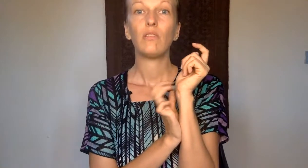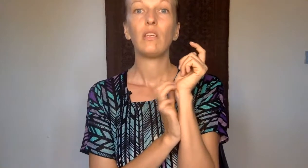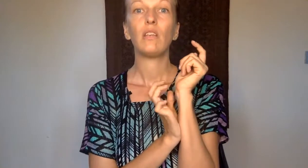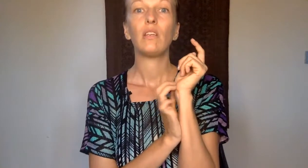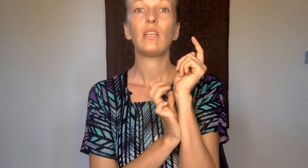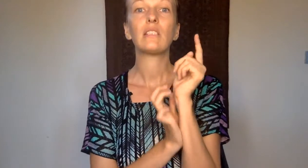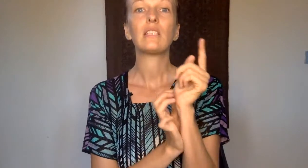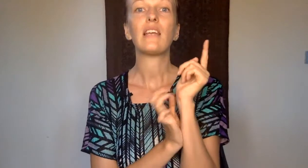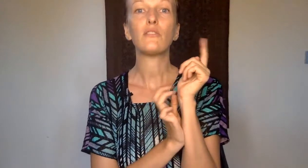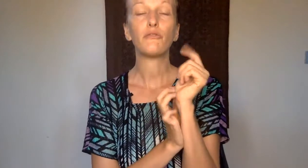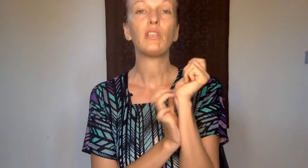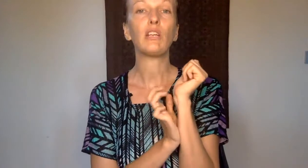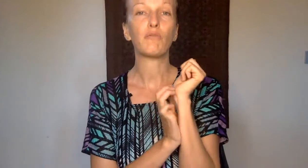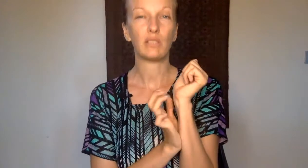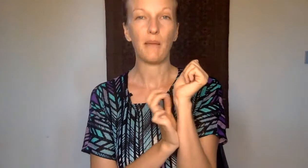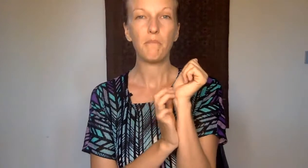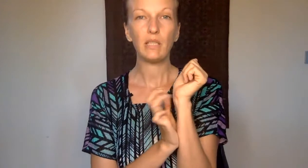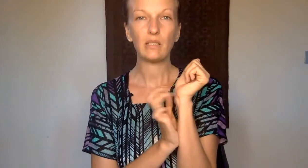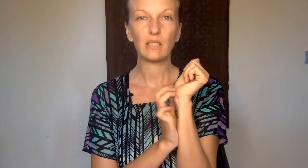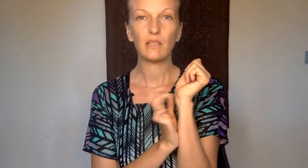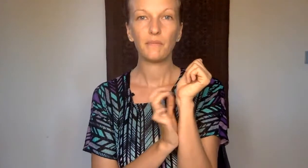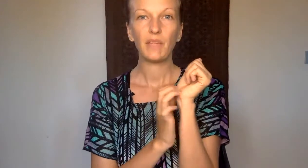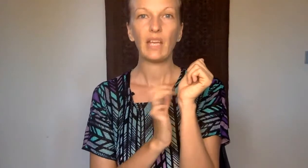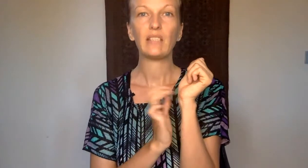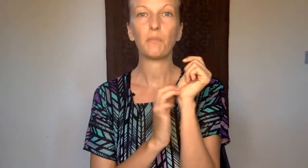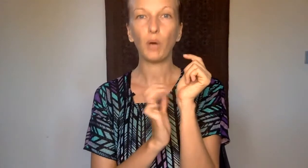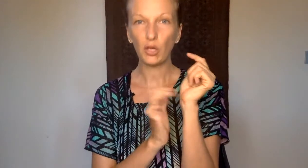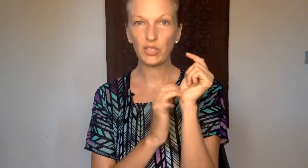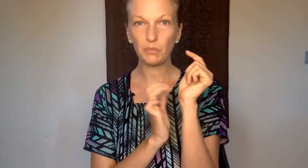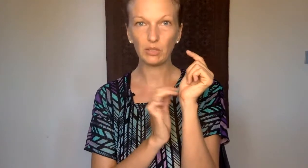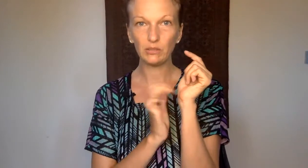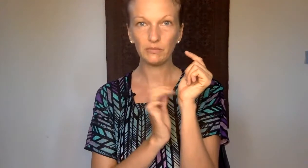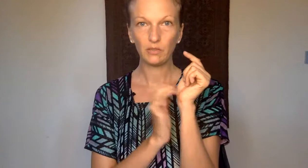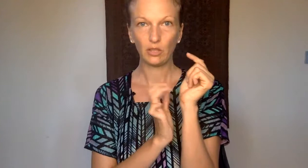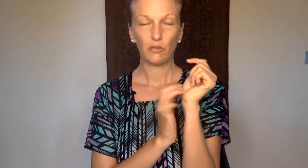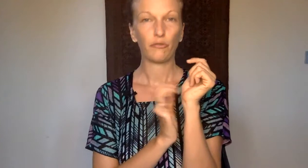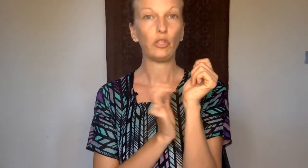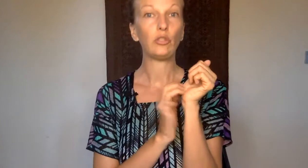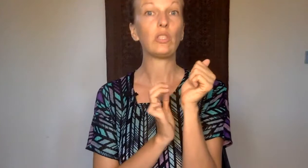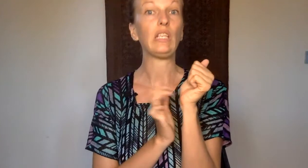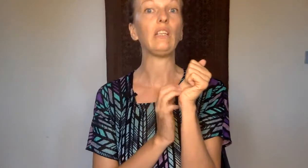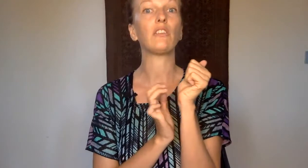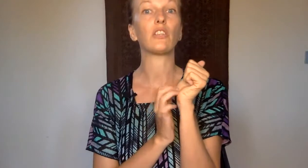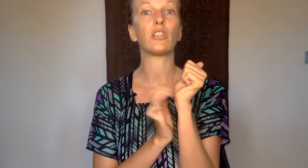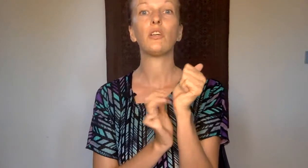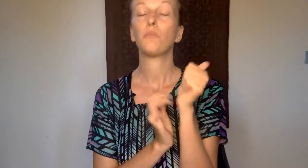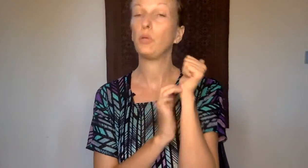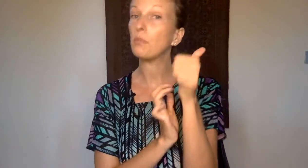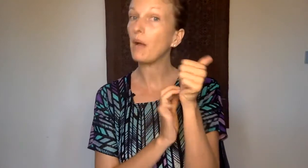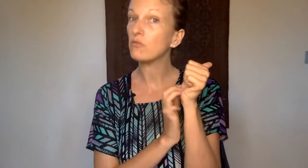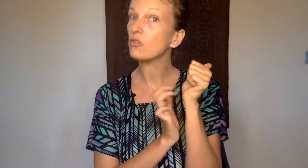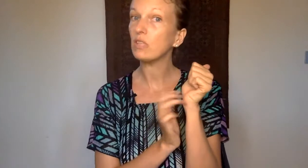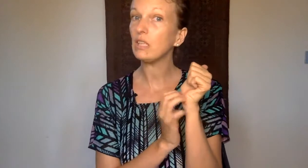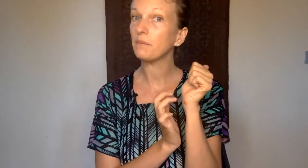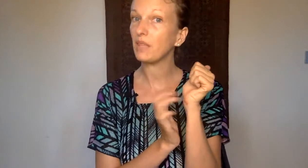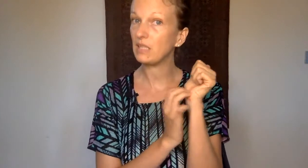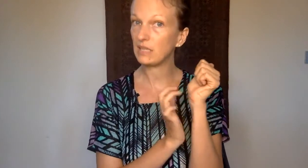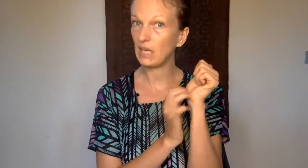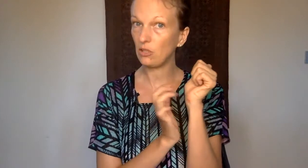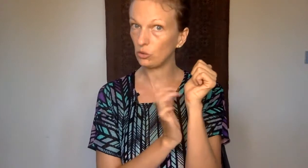Instead of feeling resentment. Is it possible for you to either put a boundary and say no?